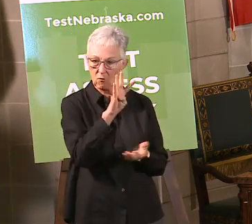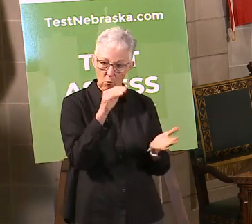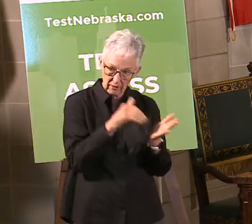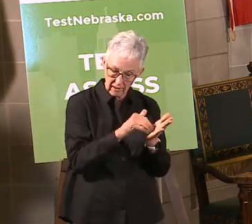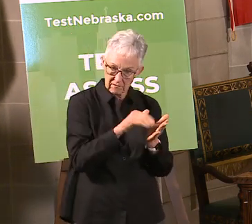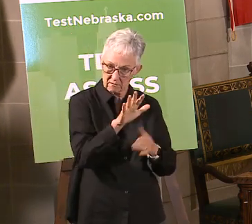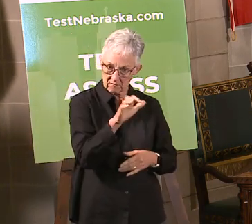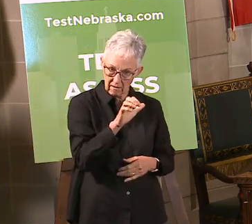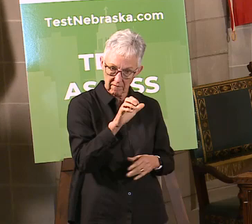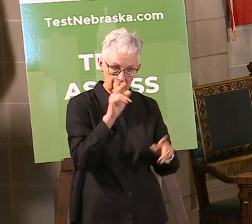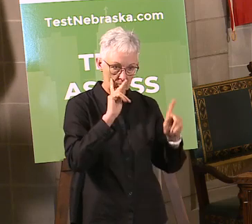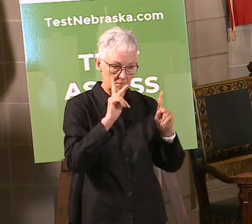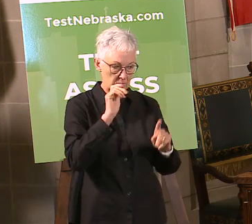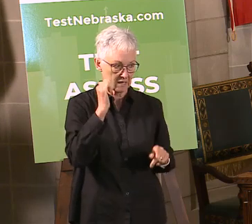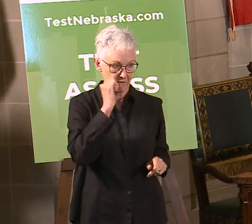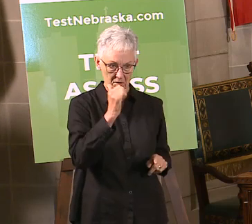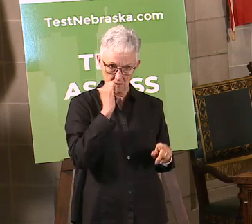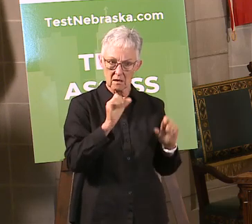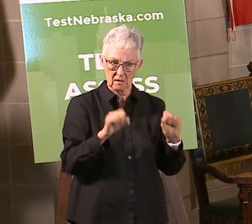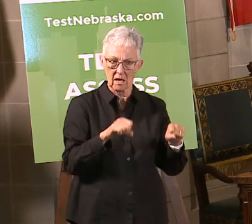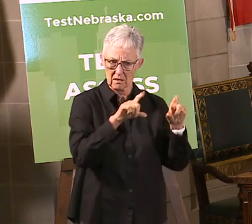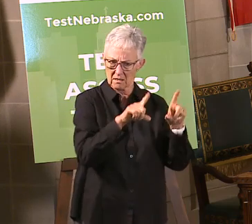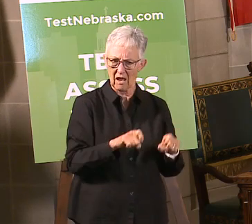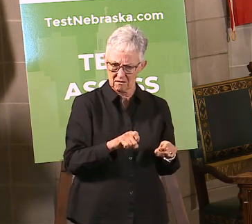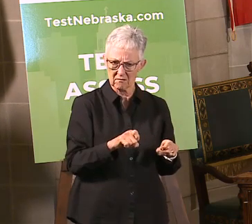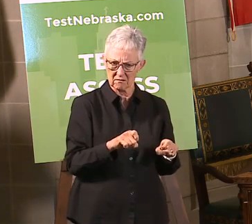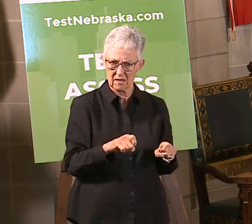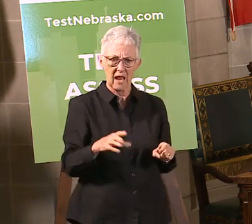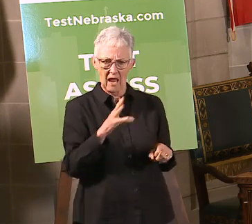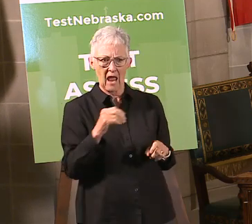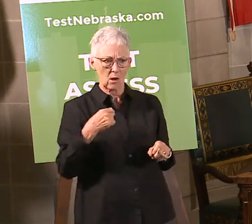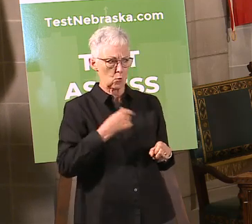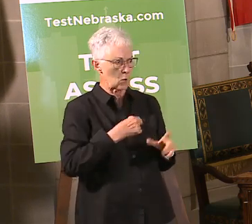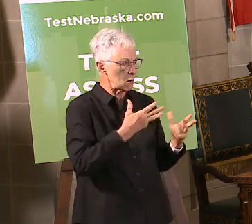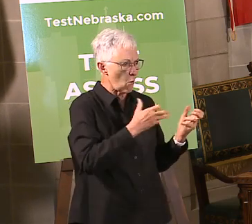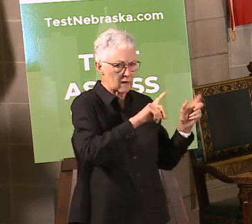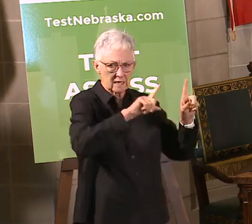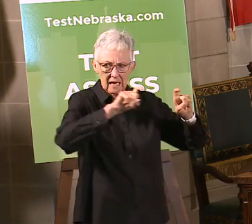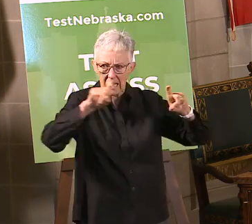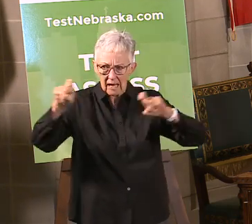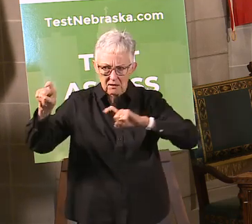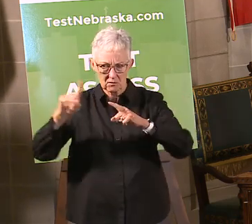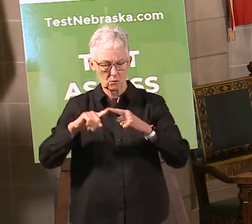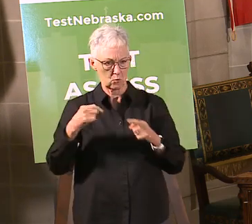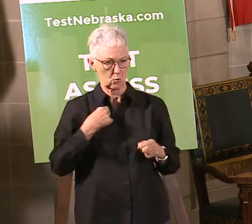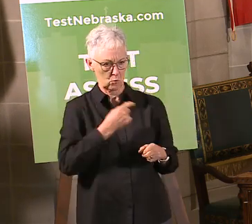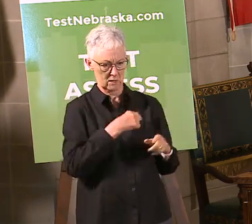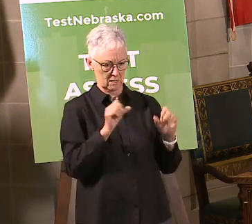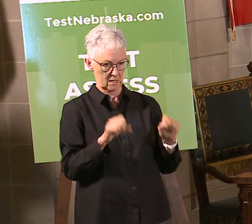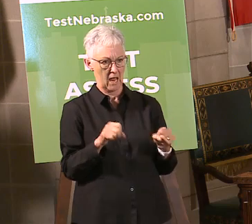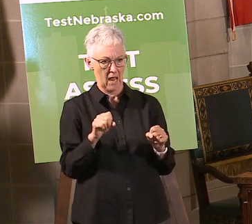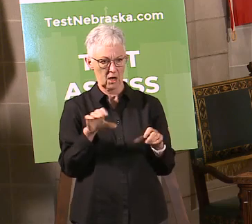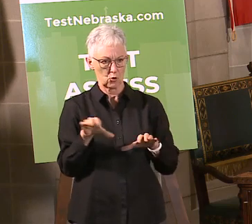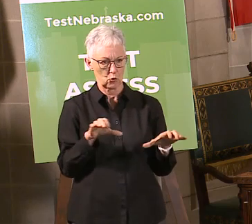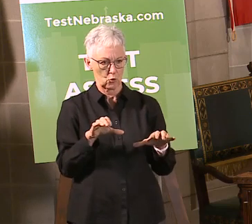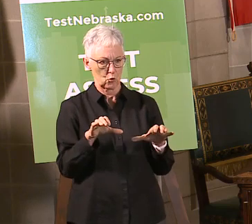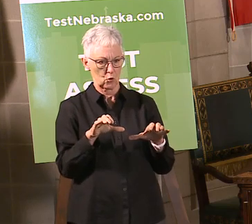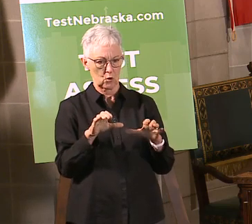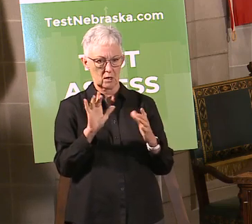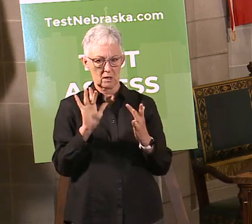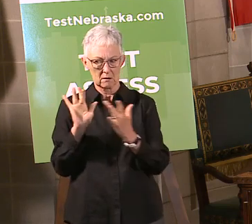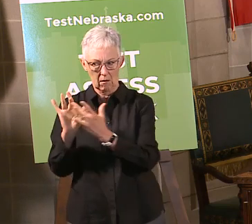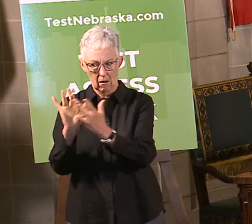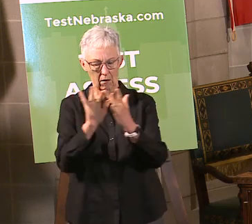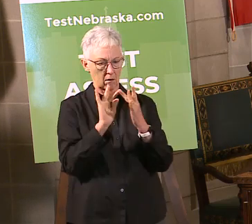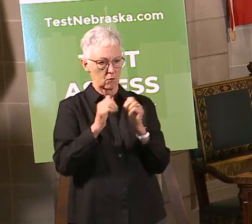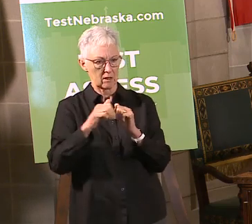quarantining for their contacts, do the contact tracing and get those people to quarantine so that they're not spreading the virus and they're watching their symptoms and so